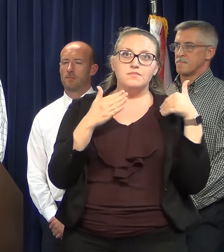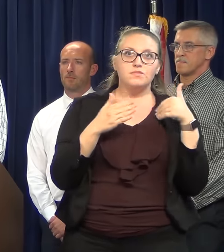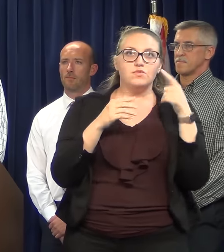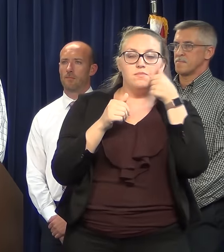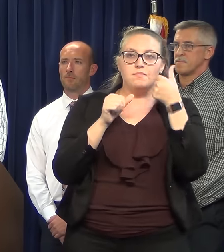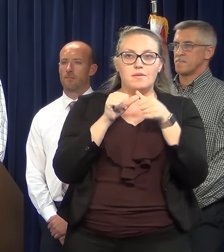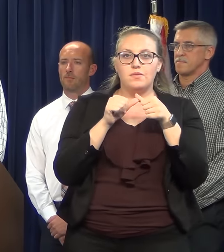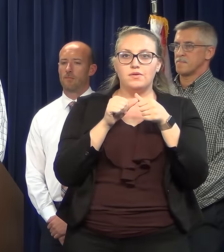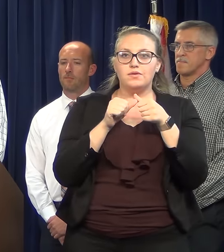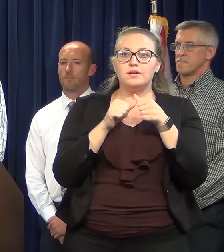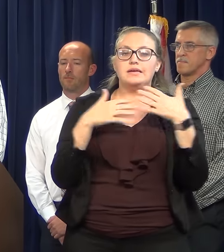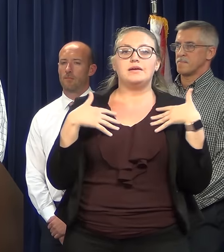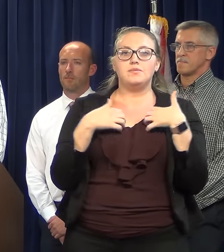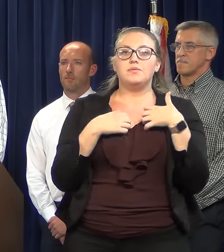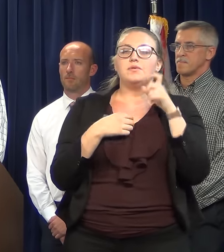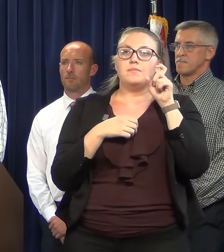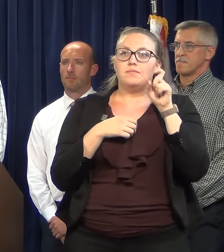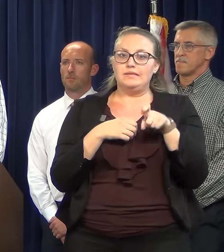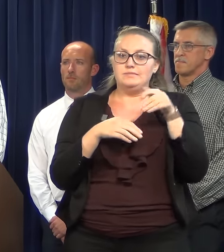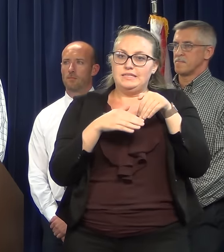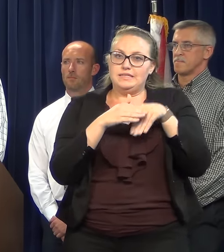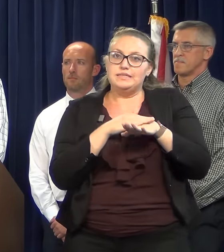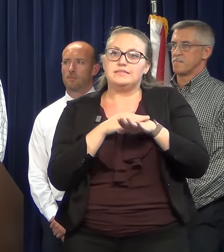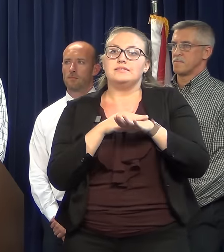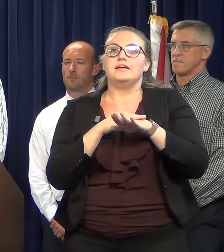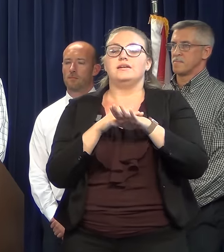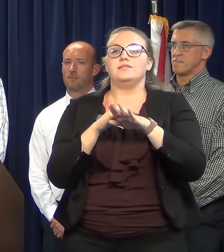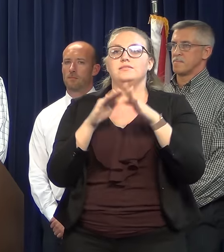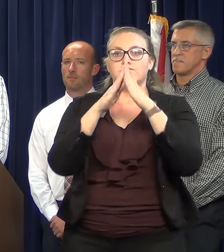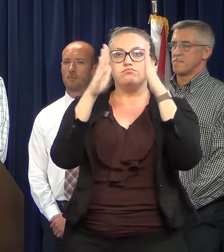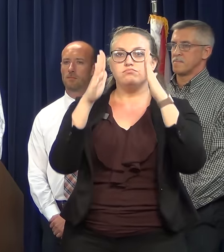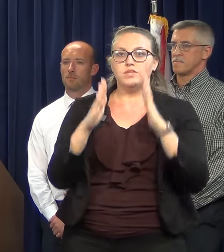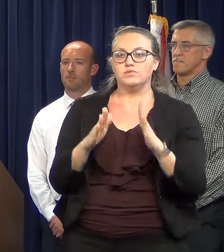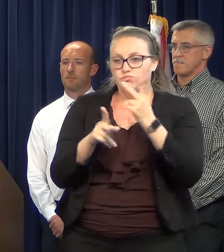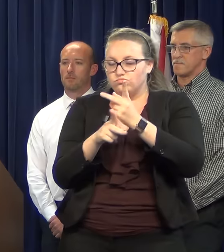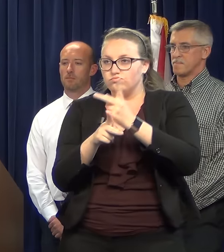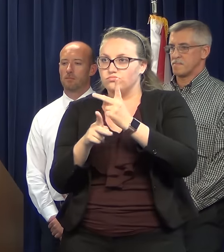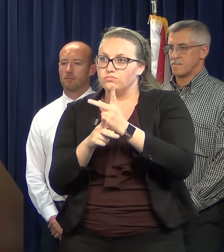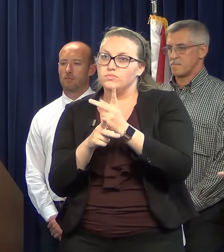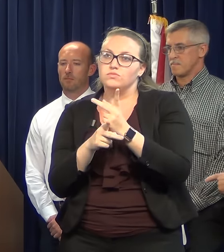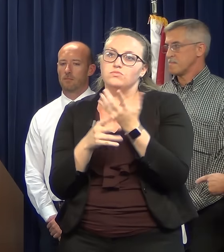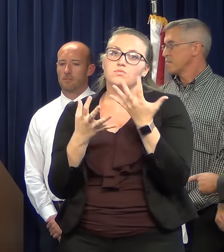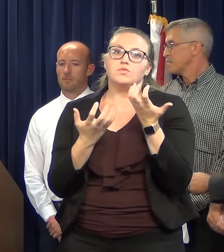storm, into your care, so that everybody is safe this evening. Thank you.